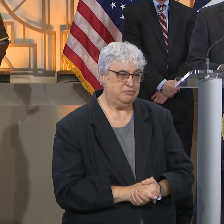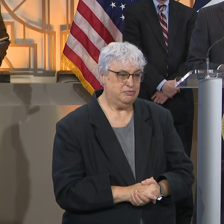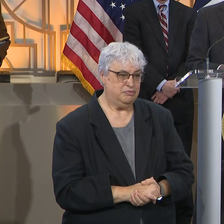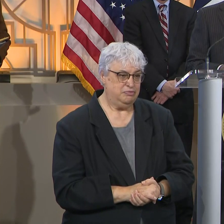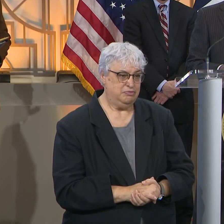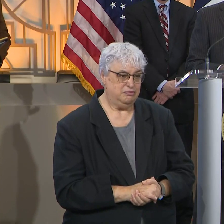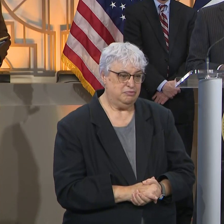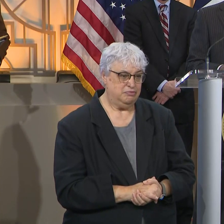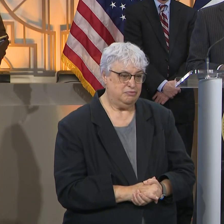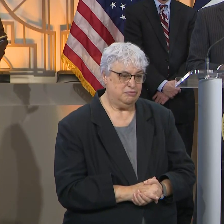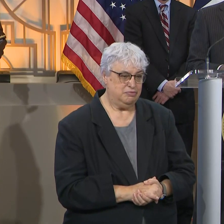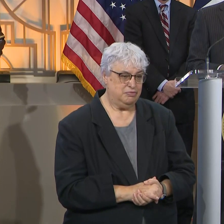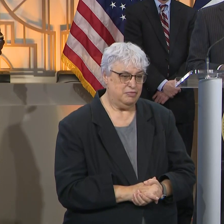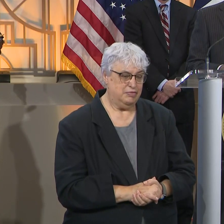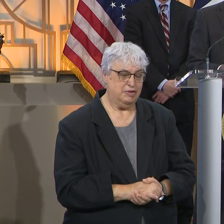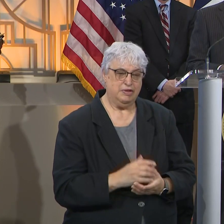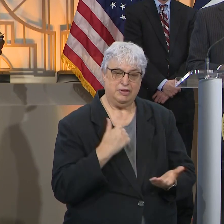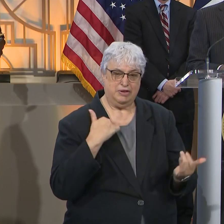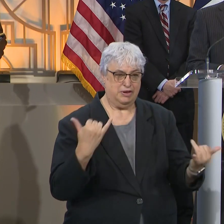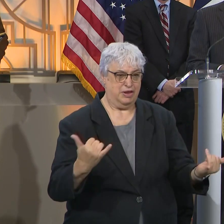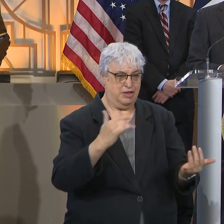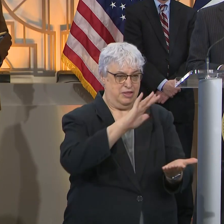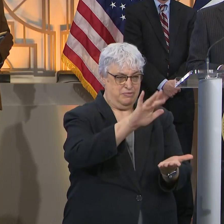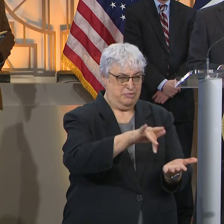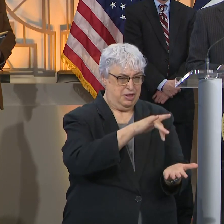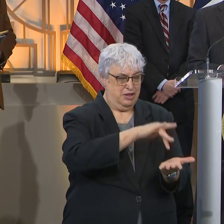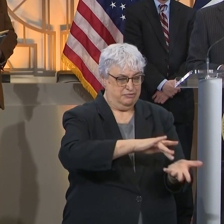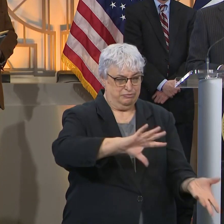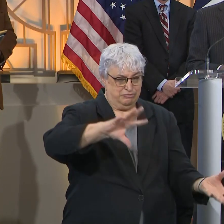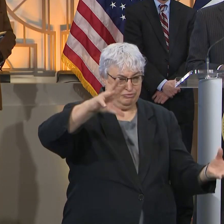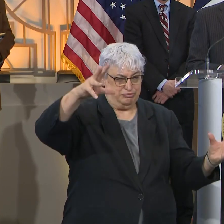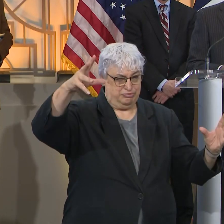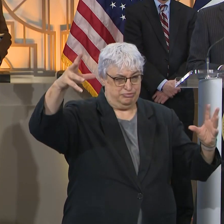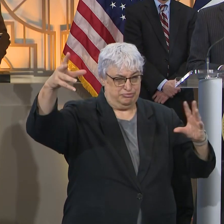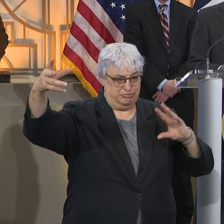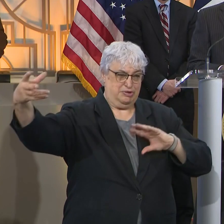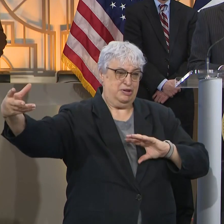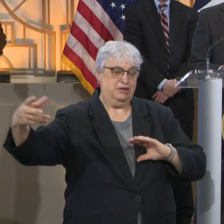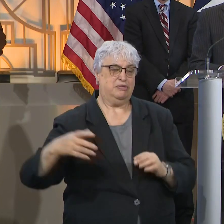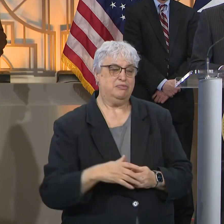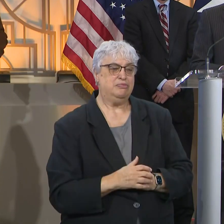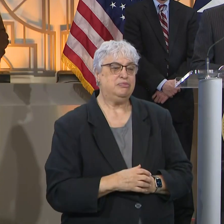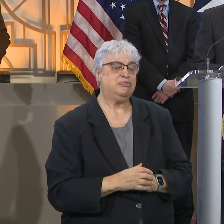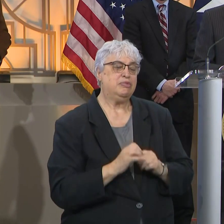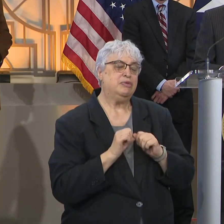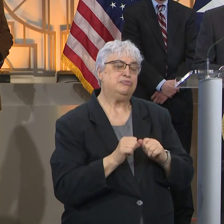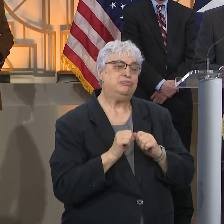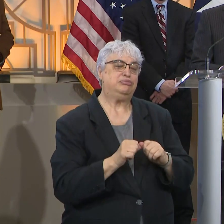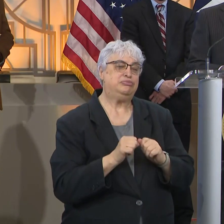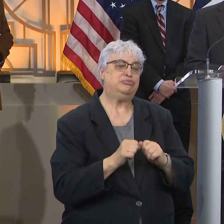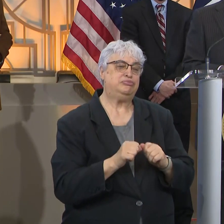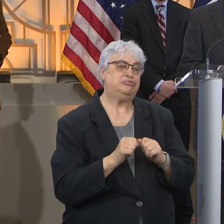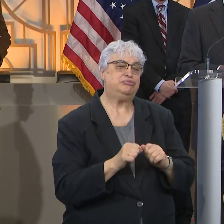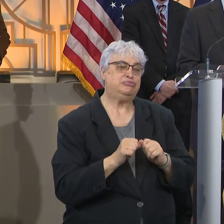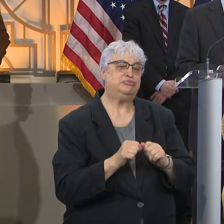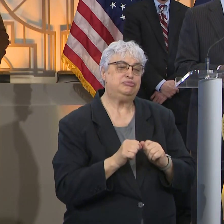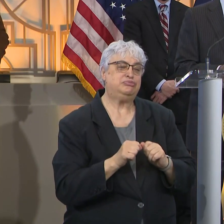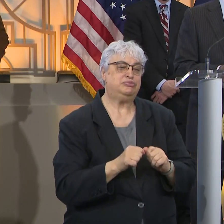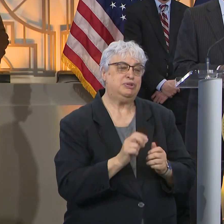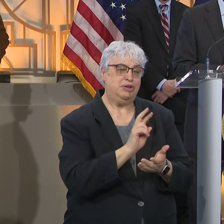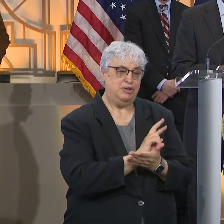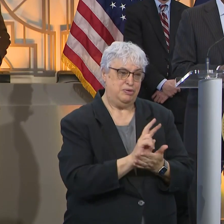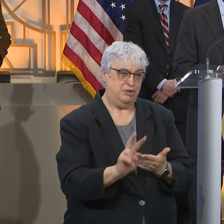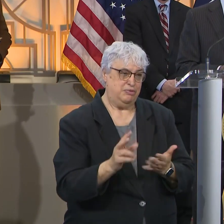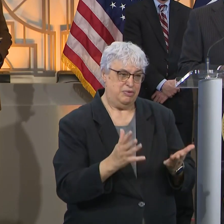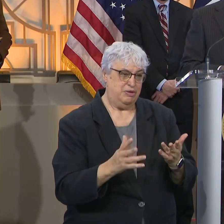because, you know, we're right in the middle of the storm right now. And I suspect we'll be in the middle of this storm for the next two